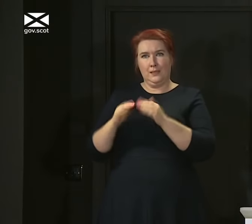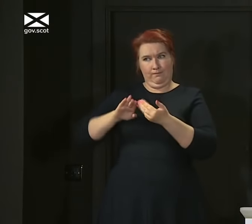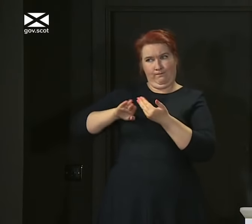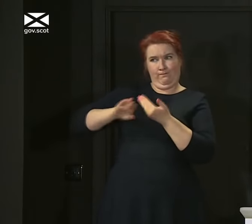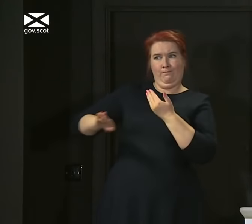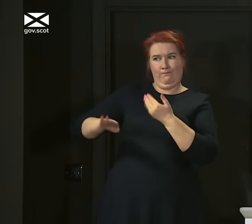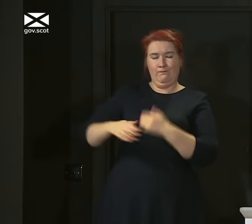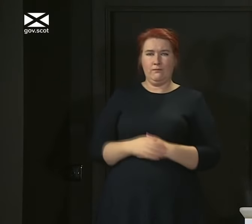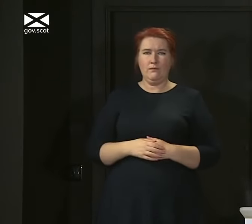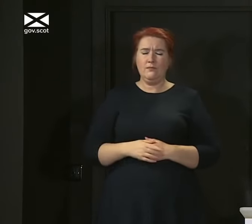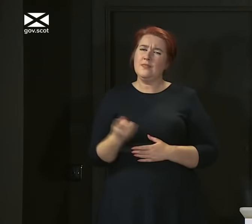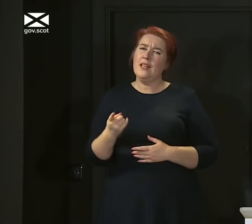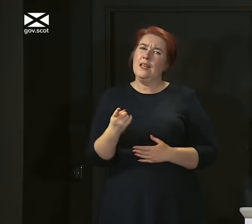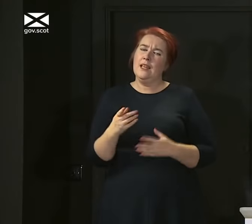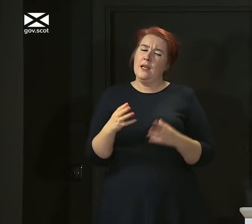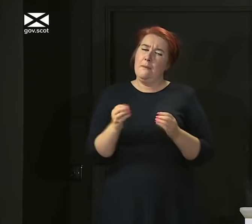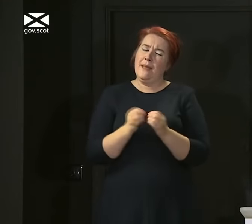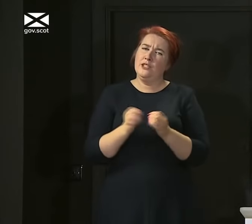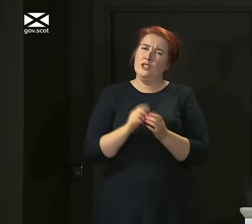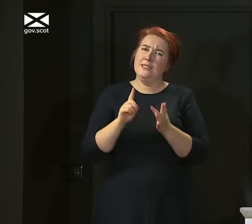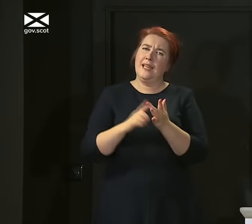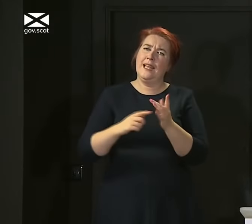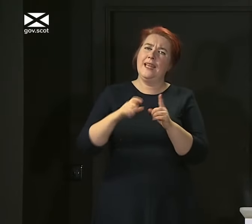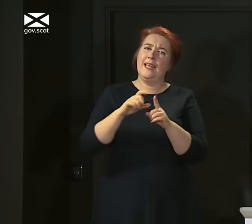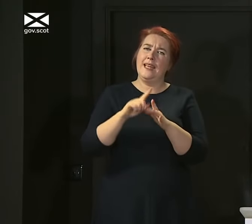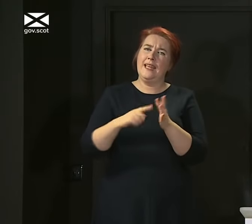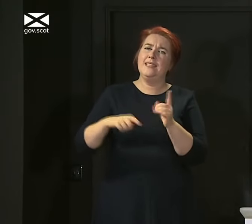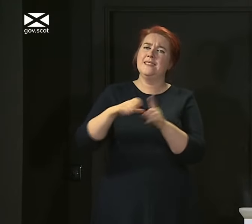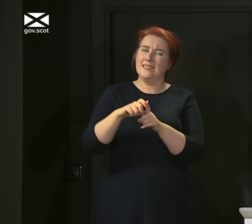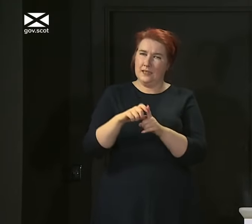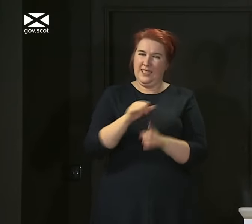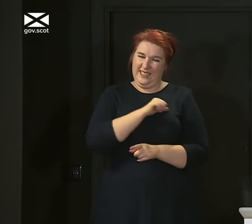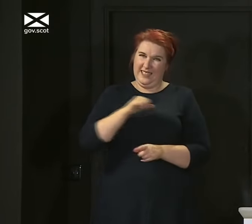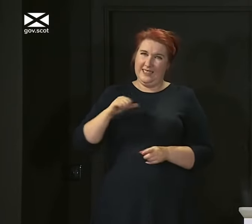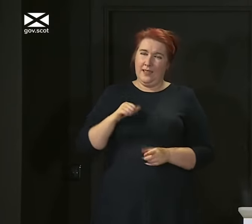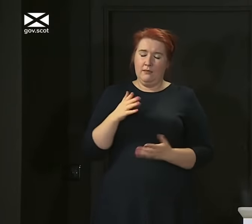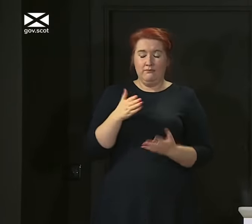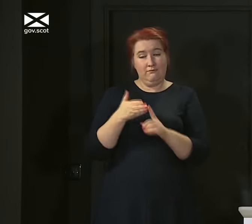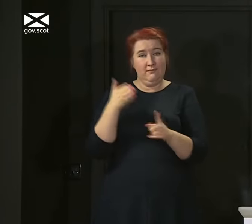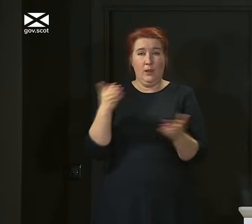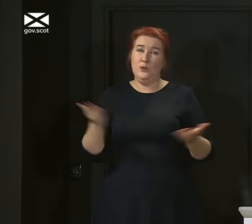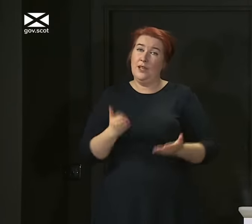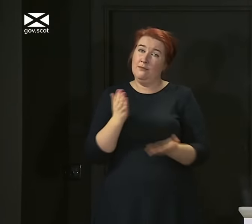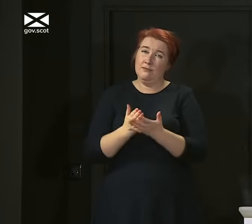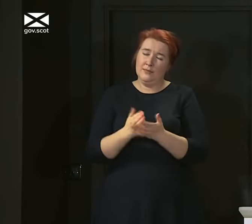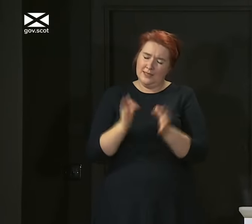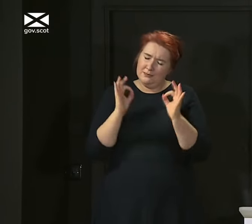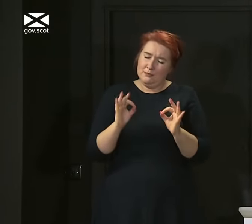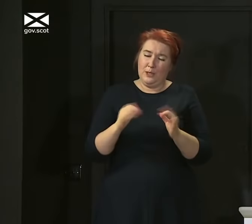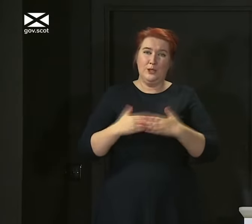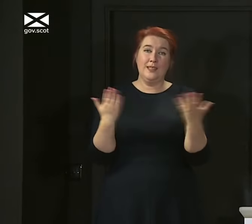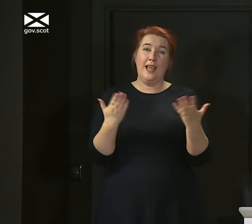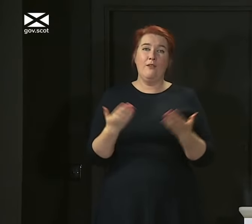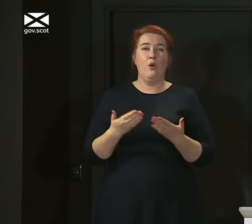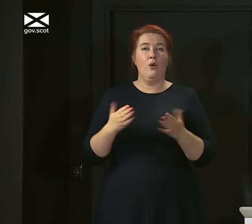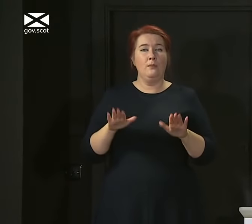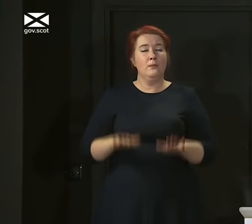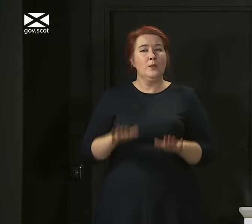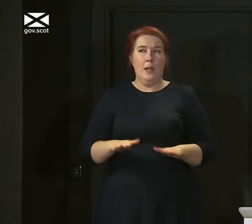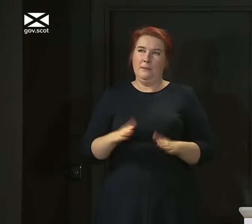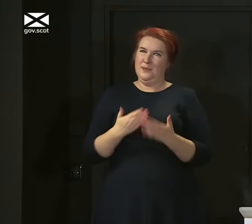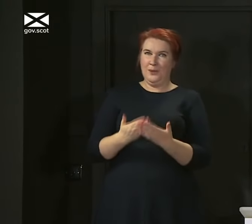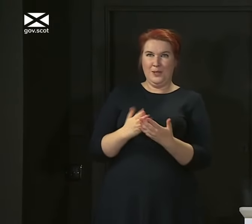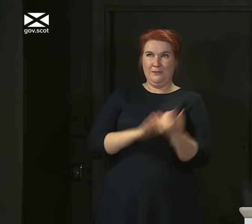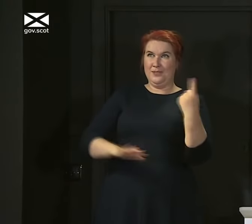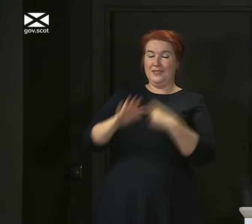Eid earlier, and I want to return to that, firstly, to recognise that today is a very special day for Muslims in Scotland and around the world. And